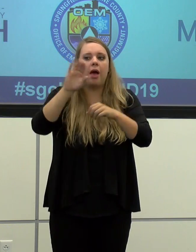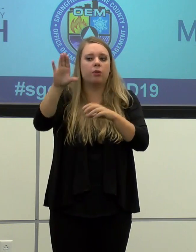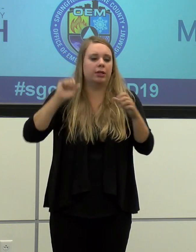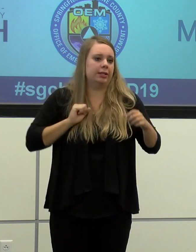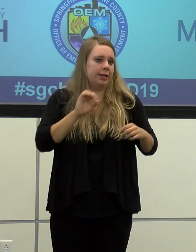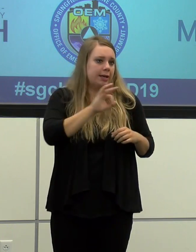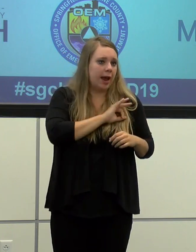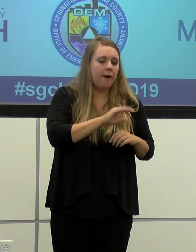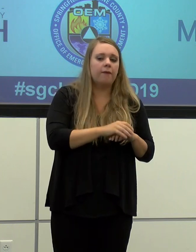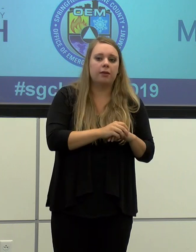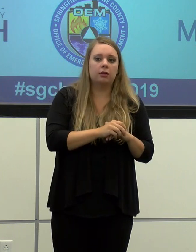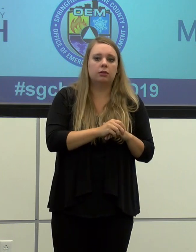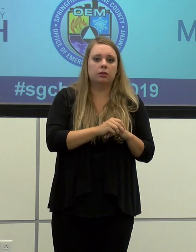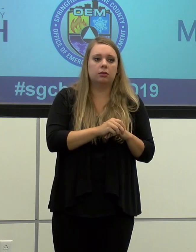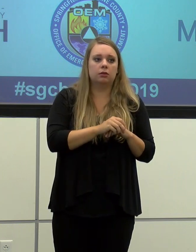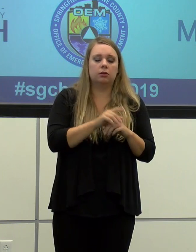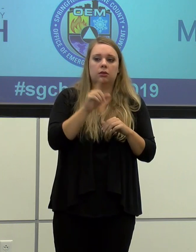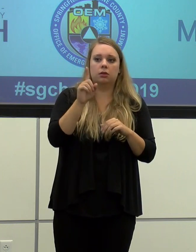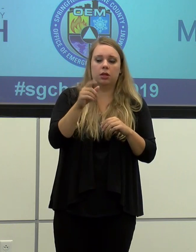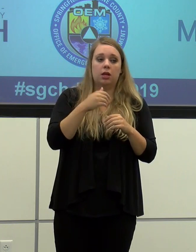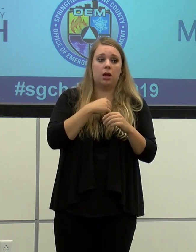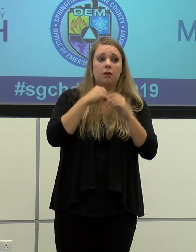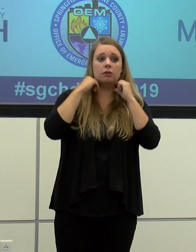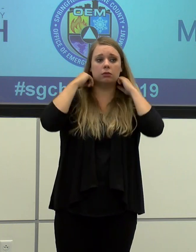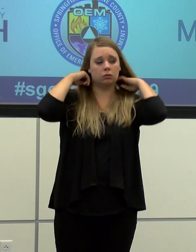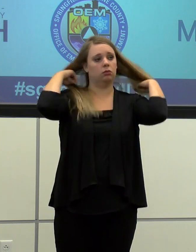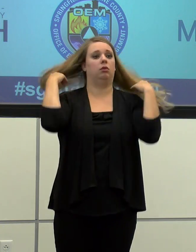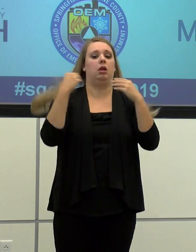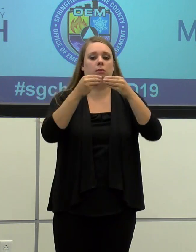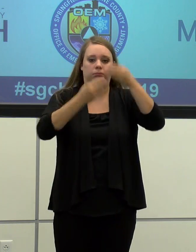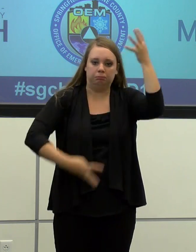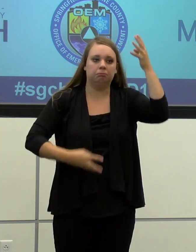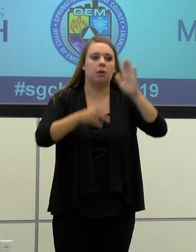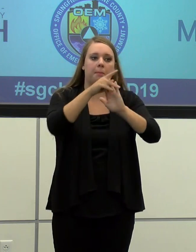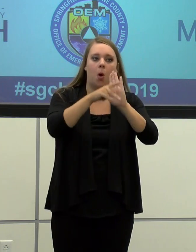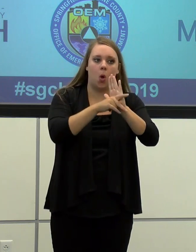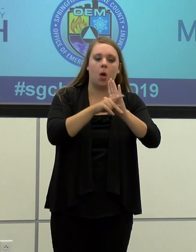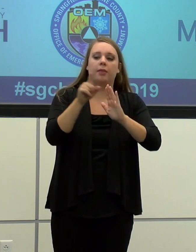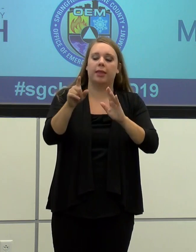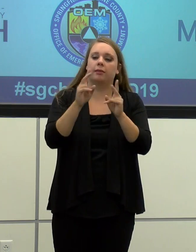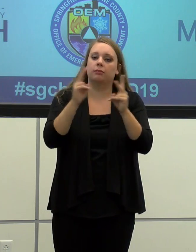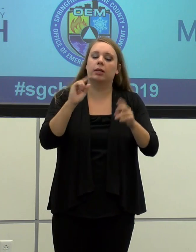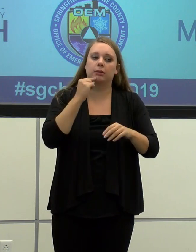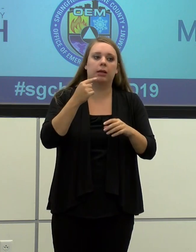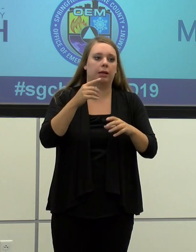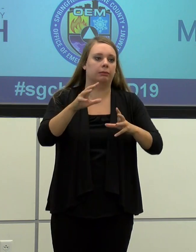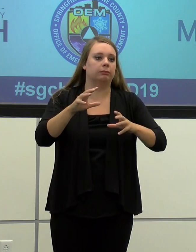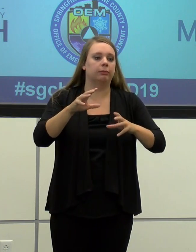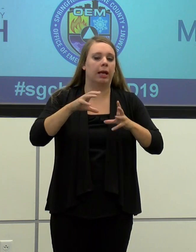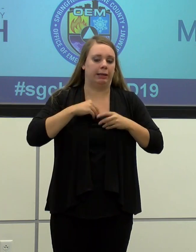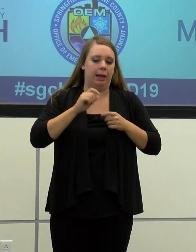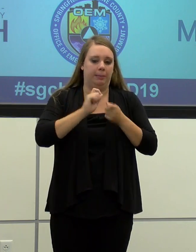staff. Uh, they've built robust protocols. Uh, they're taking this very seriously and I can tell you, uh,